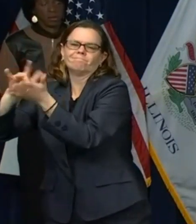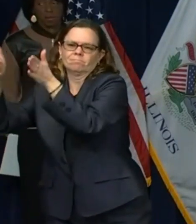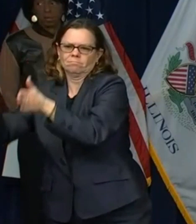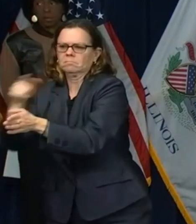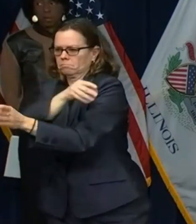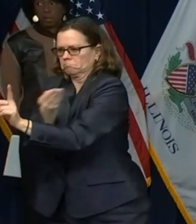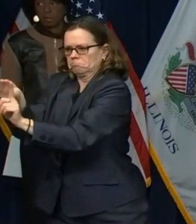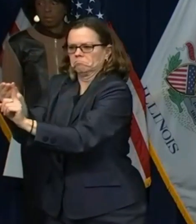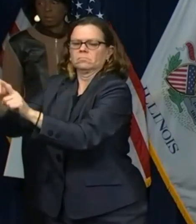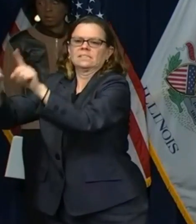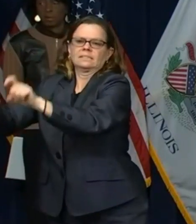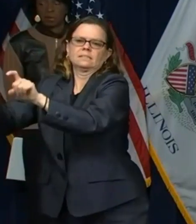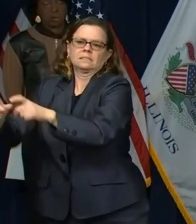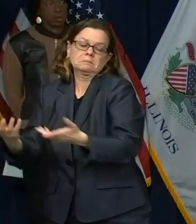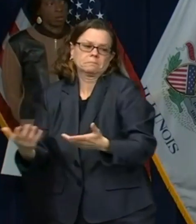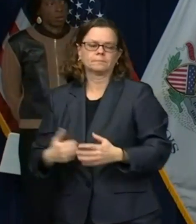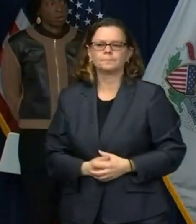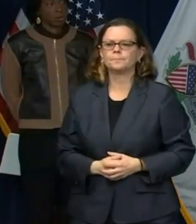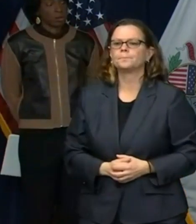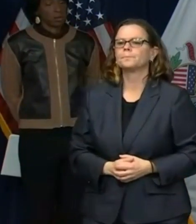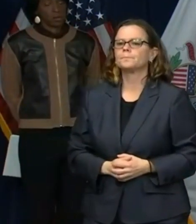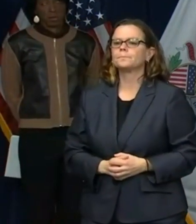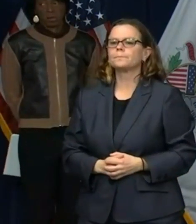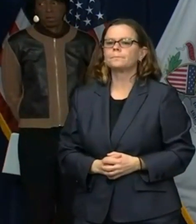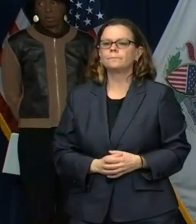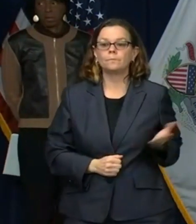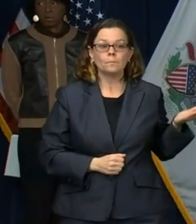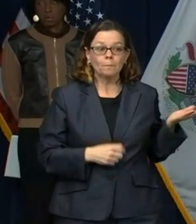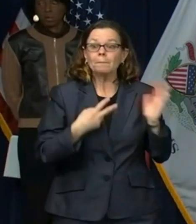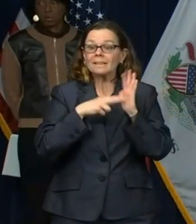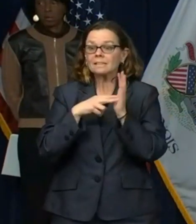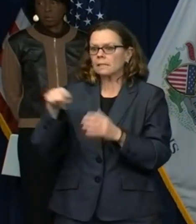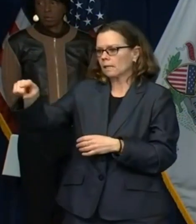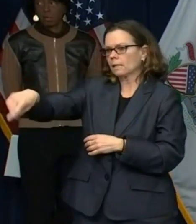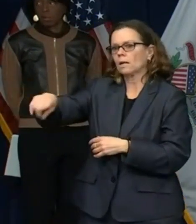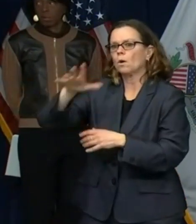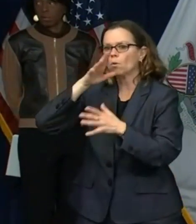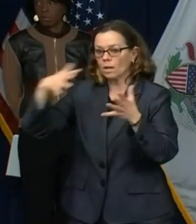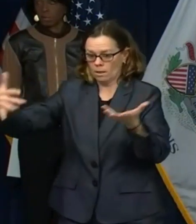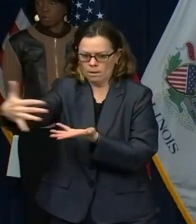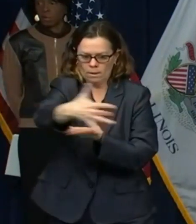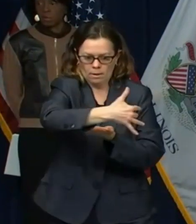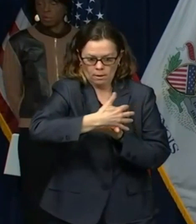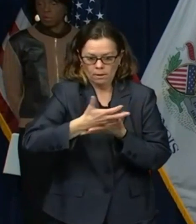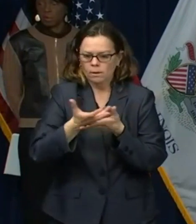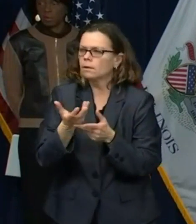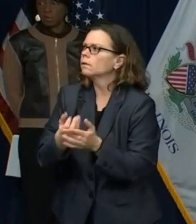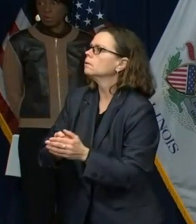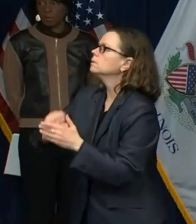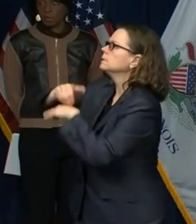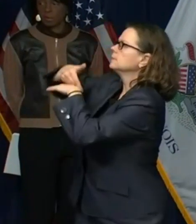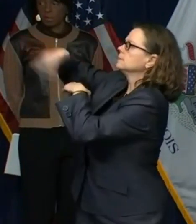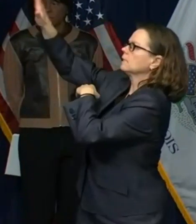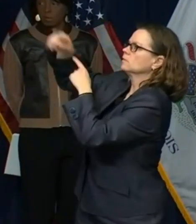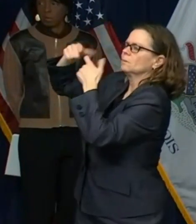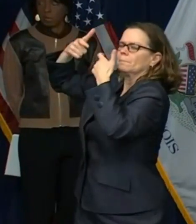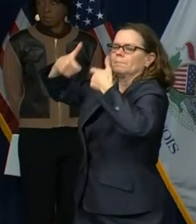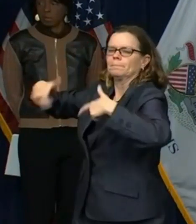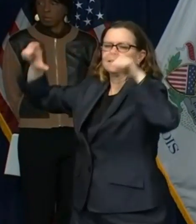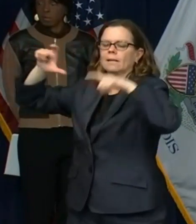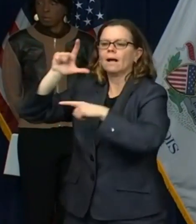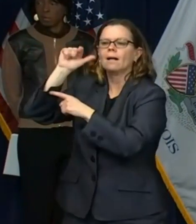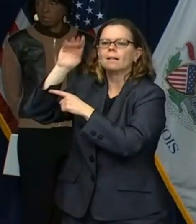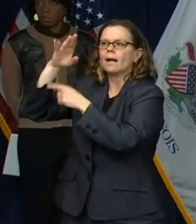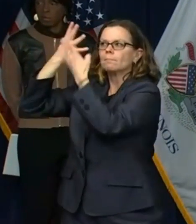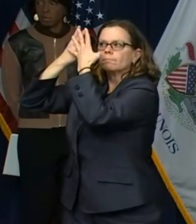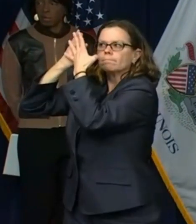suggested, off to a commercial lab, I guess. Dan at WBZ will be our last question. Chicago-based Potbelly just said they are giving